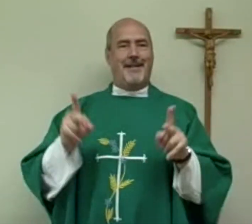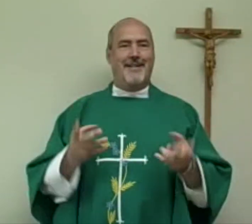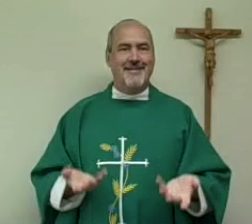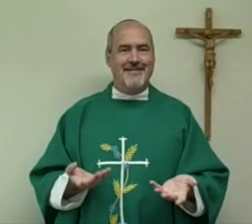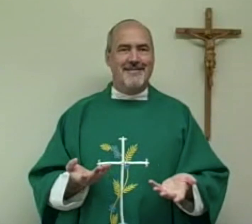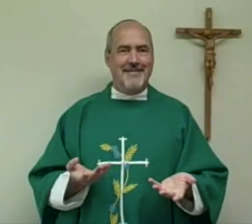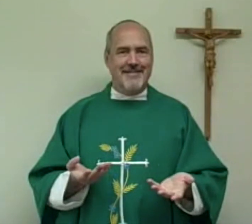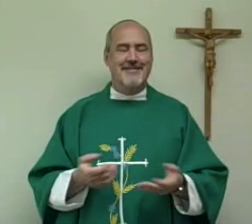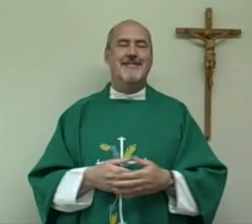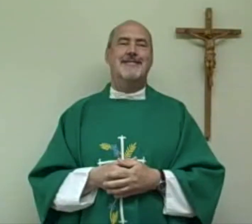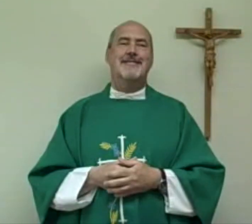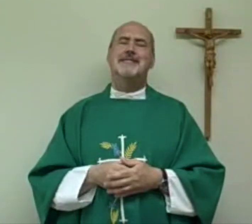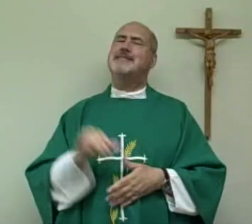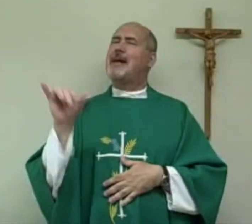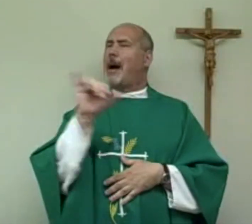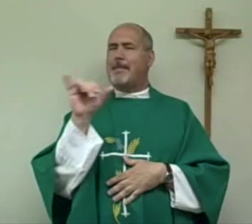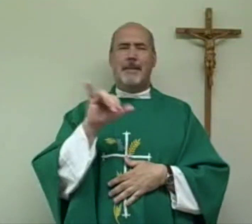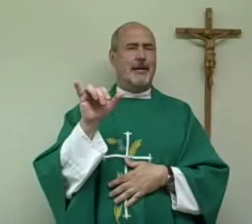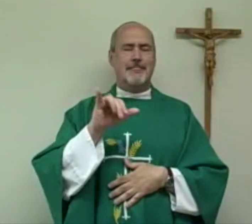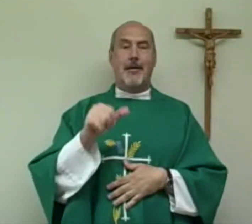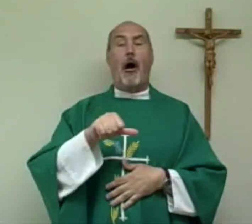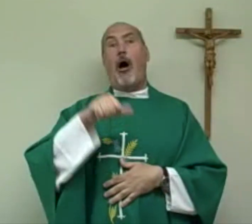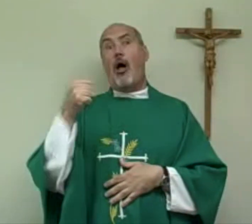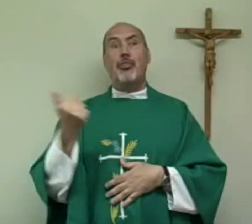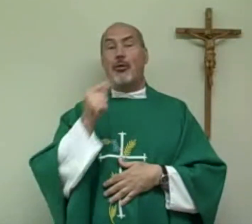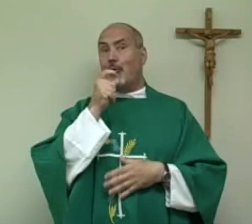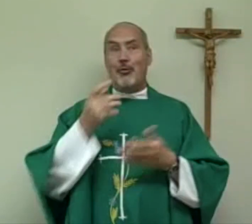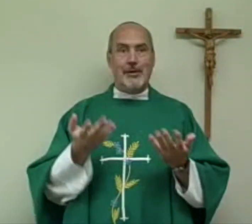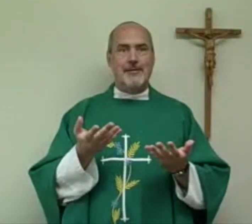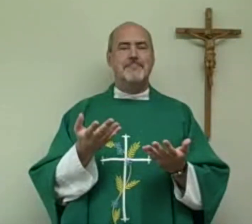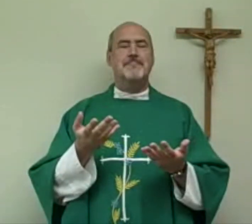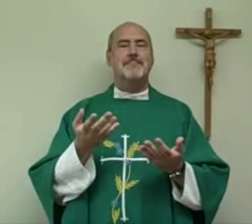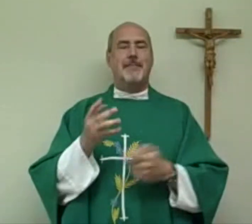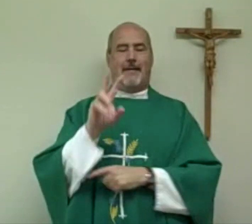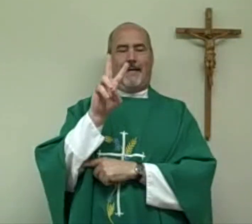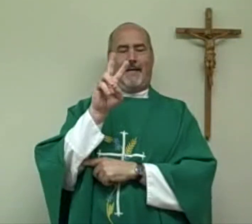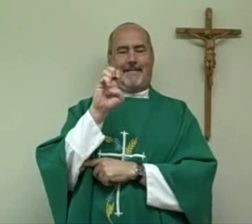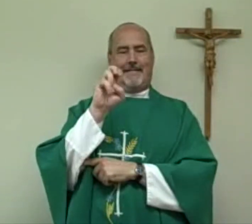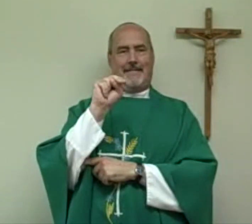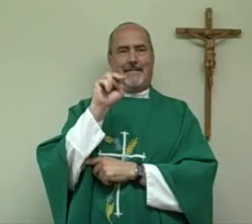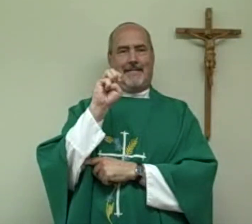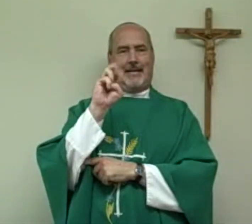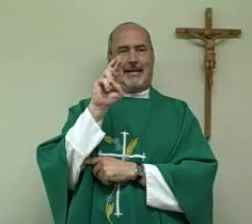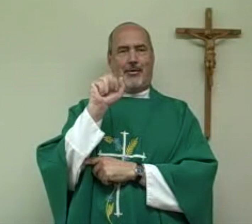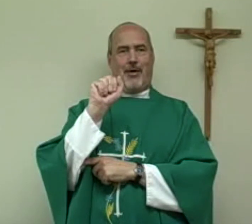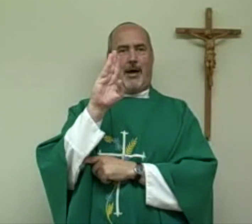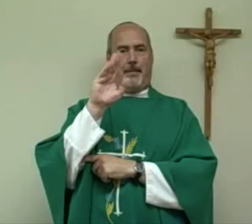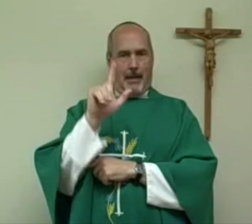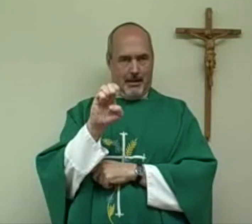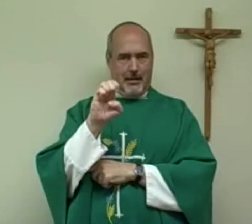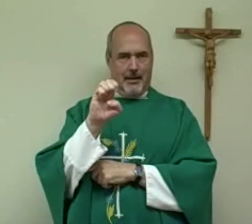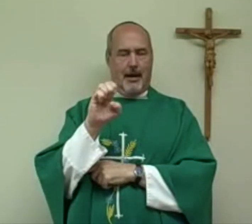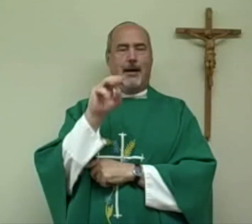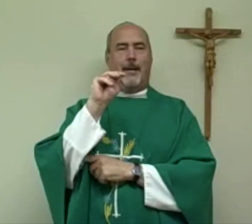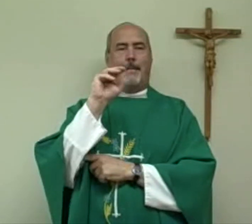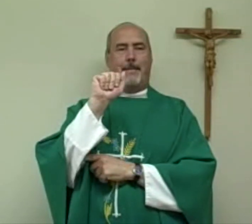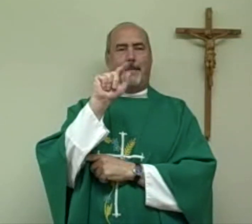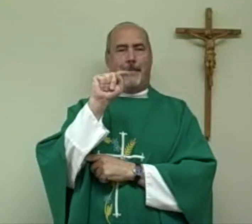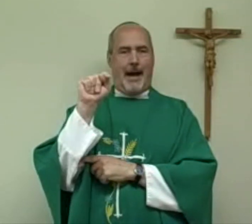she became a holy person that inspired many people's lives. Another one we can look at is